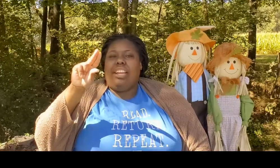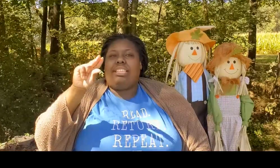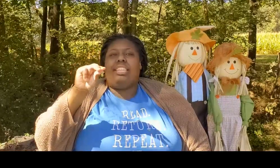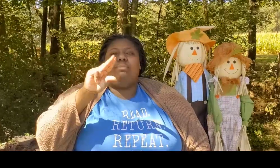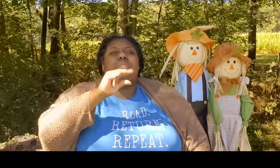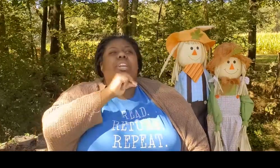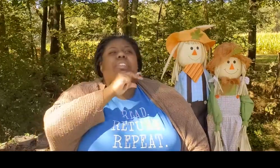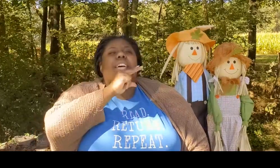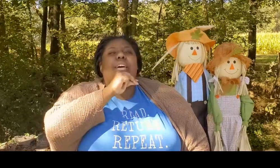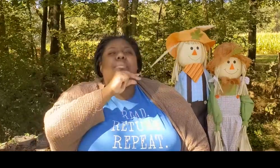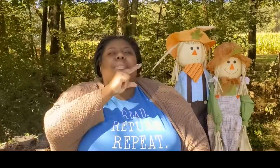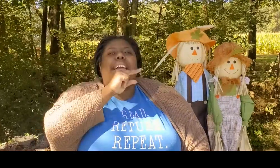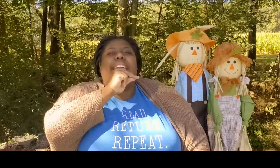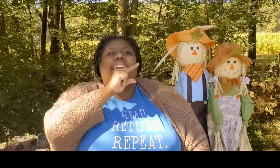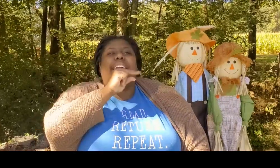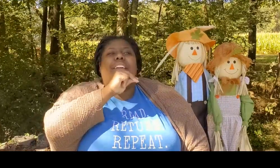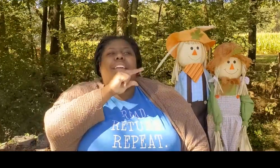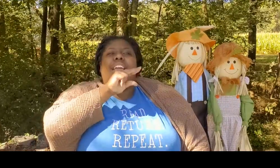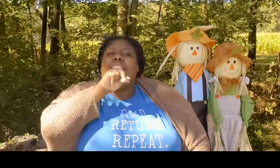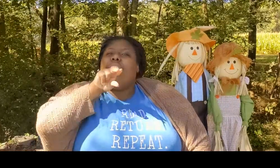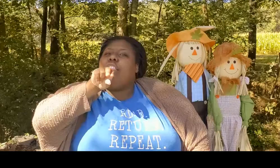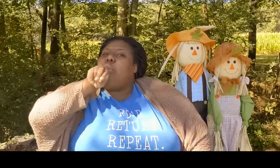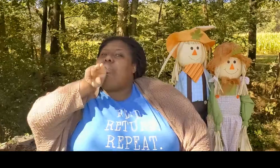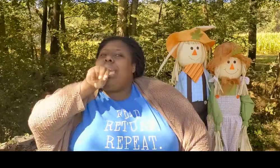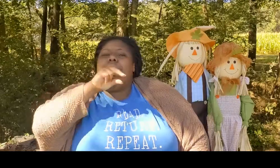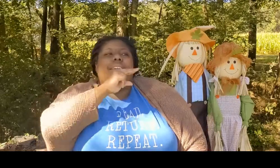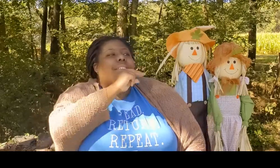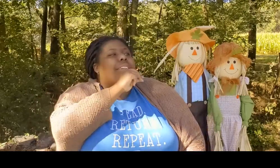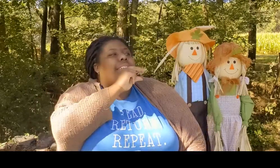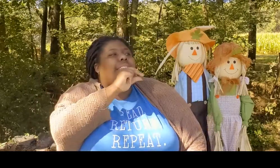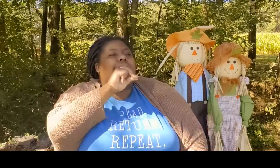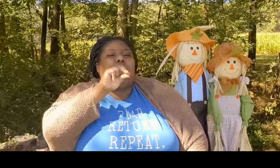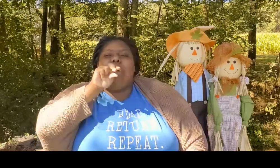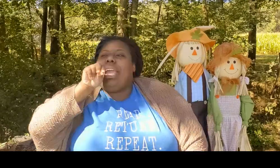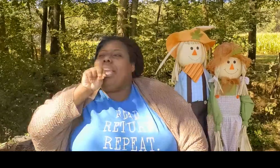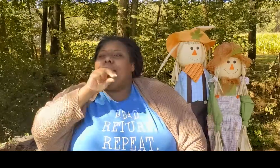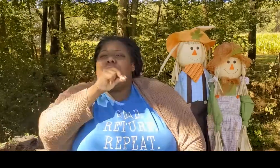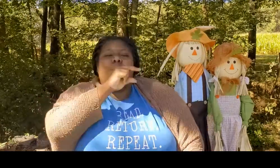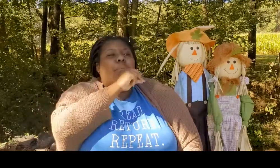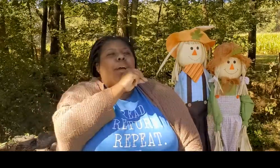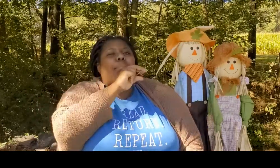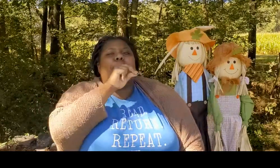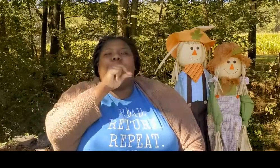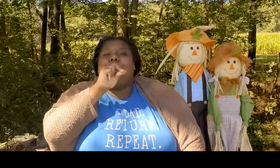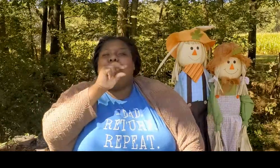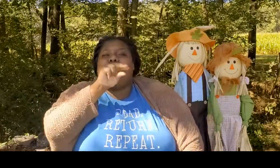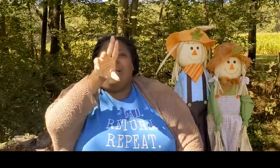to touch them to your thumb right here like a little beak. And he's pecking at you. Bop, bop, bop, bop, bop.